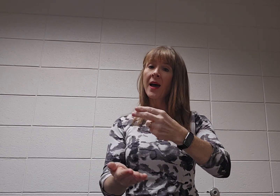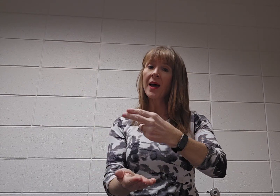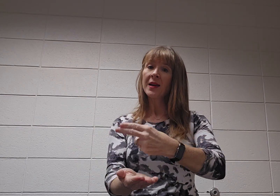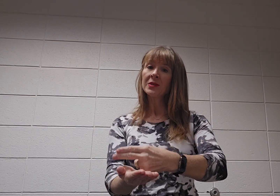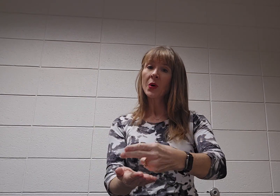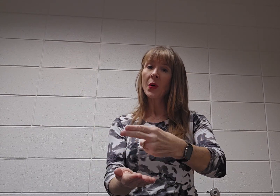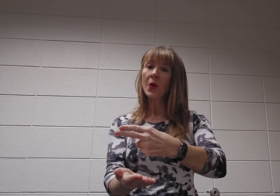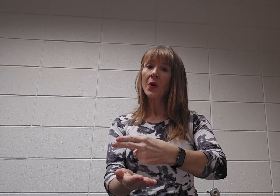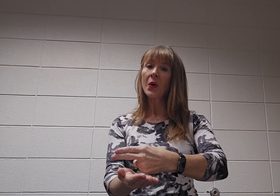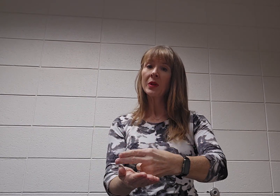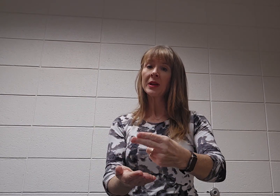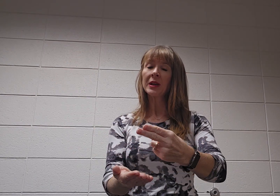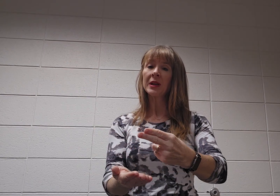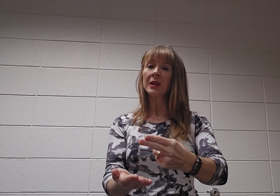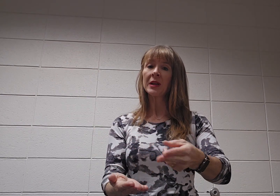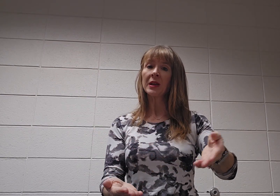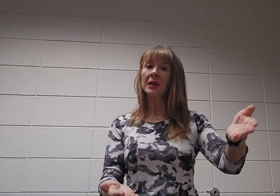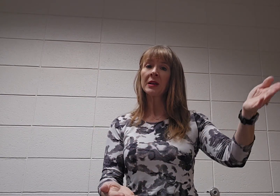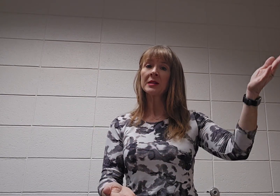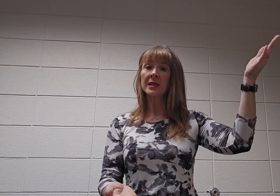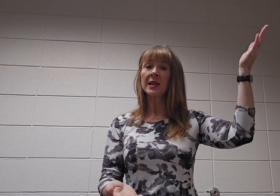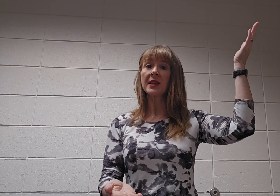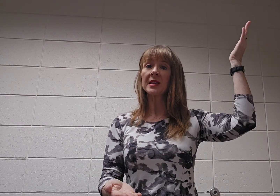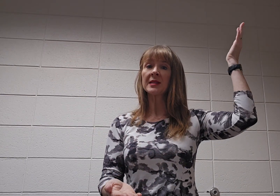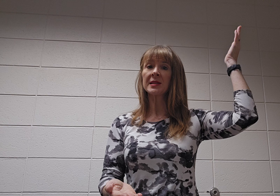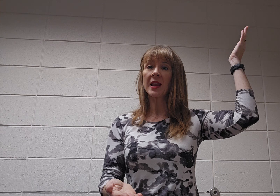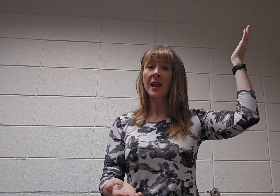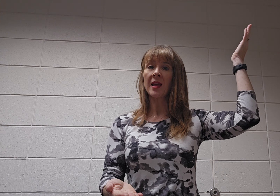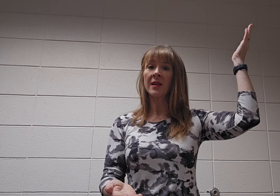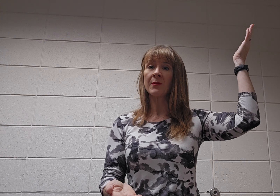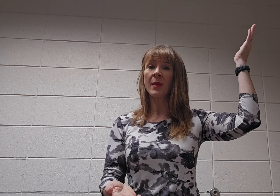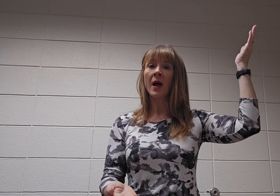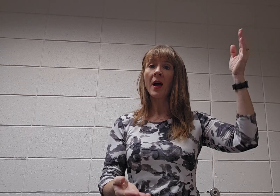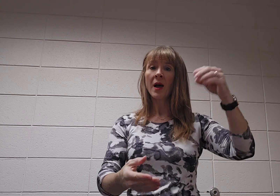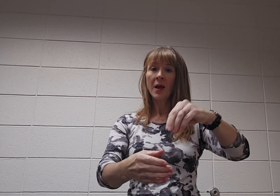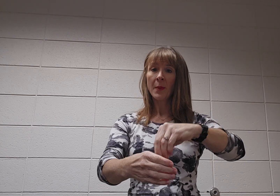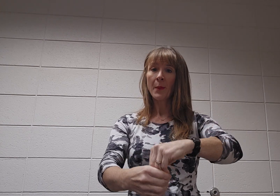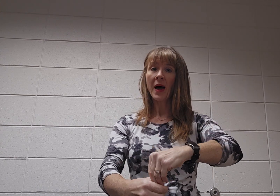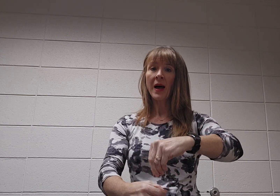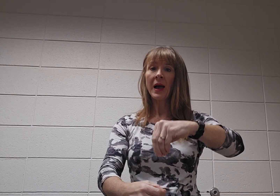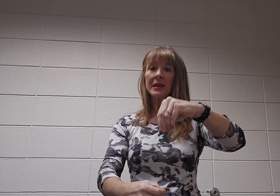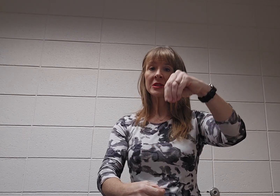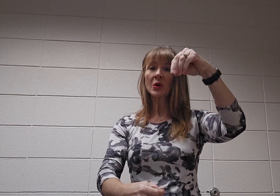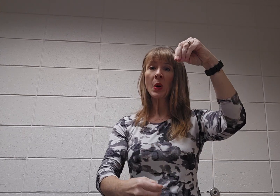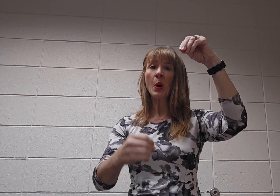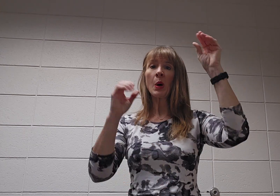and holy is his name. My soul